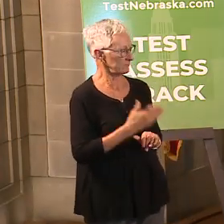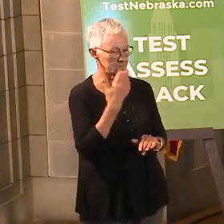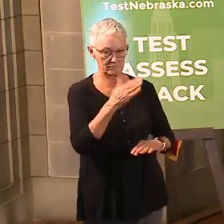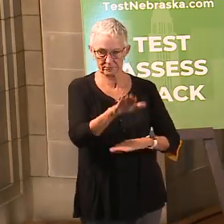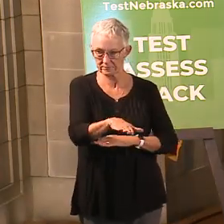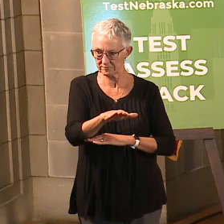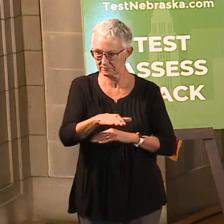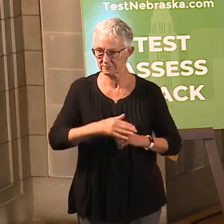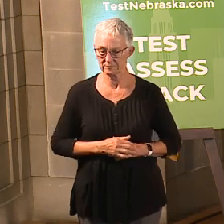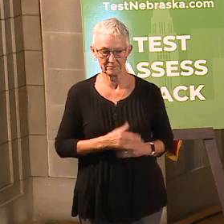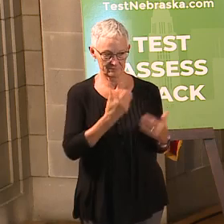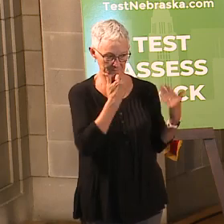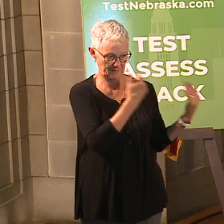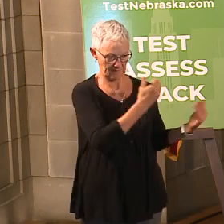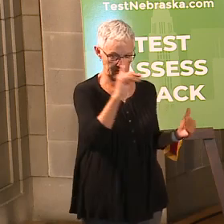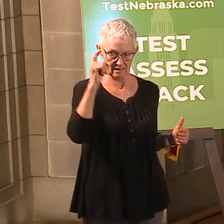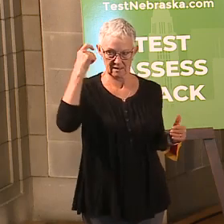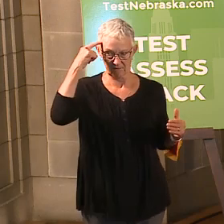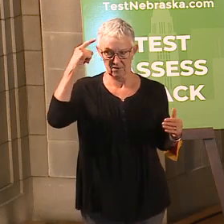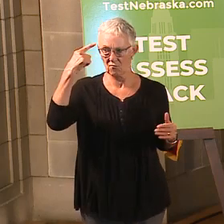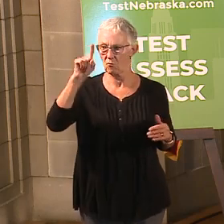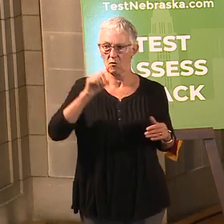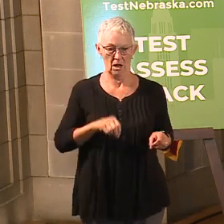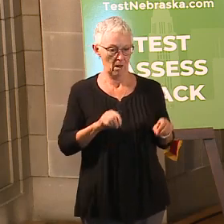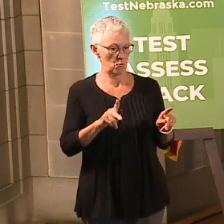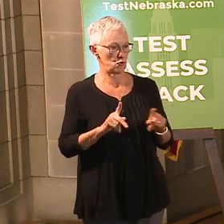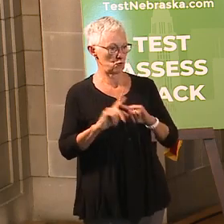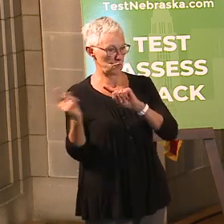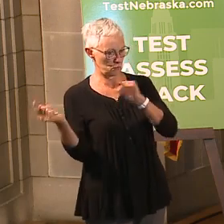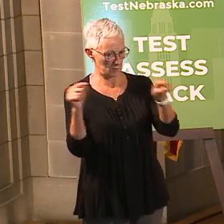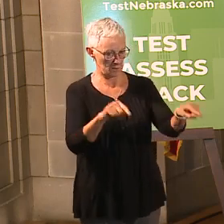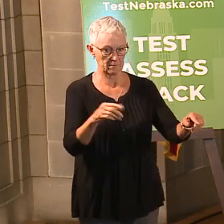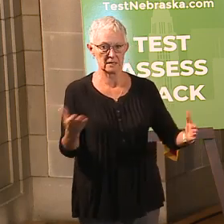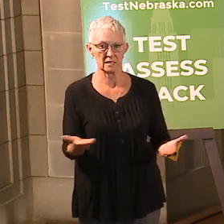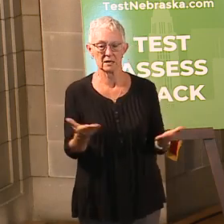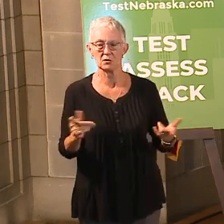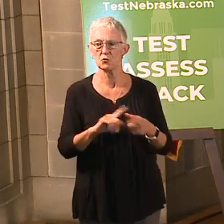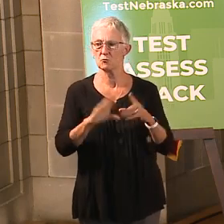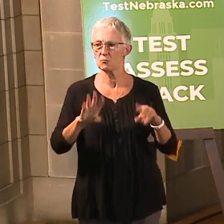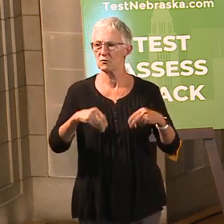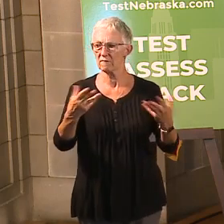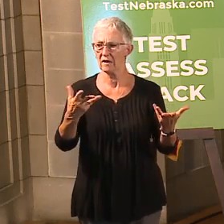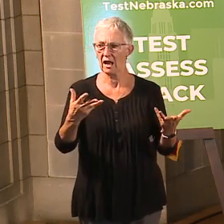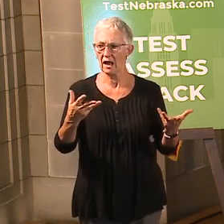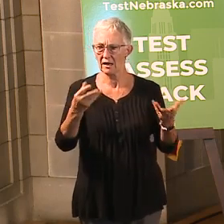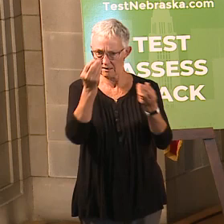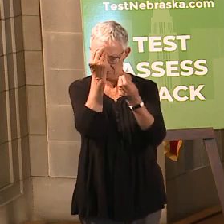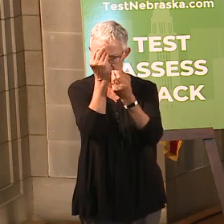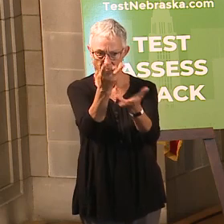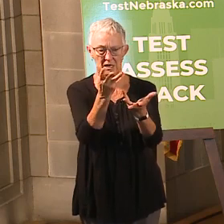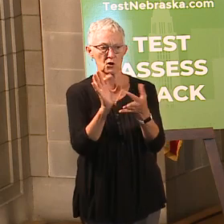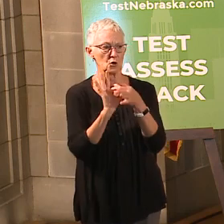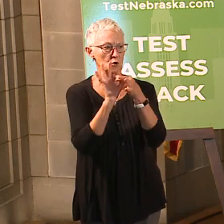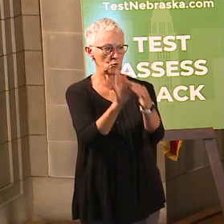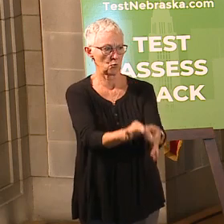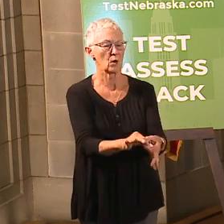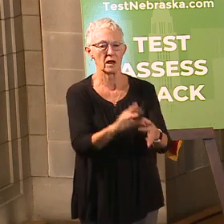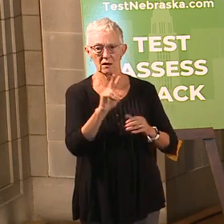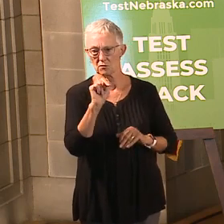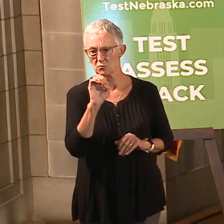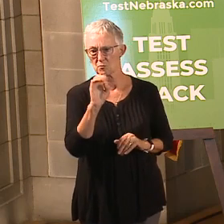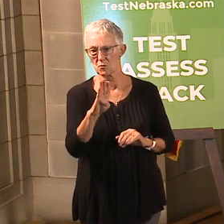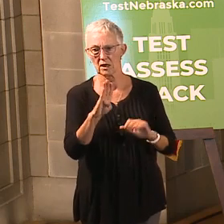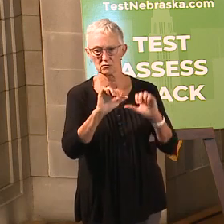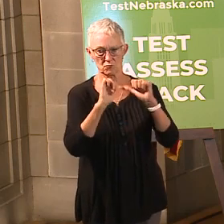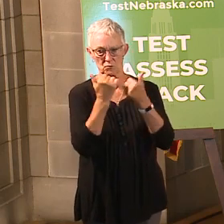Good afternoon. Thank you, Governor, for the opportunity to come before Nebraskans to provide some updates on behalf of the Nebraska Association of Local